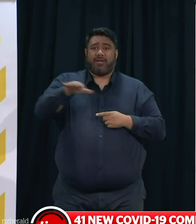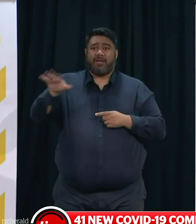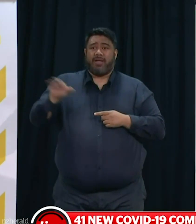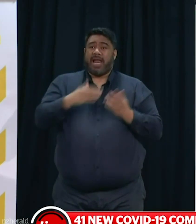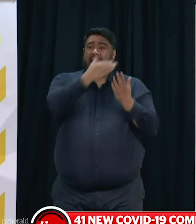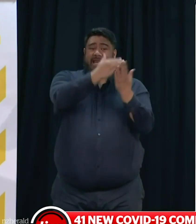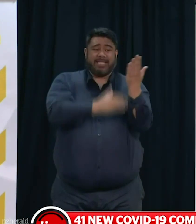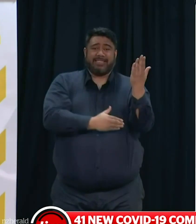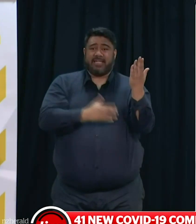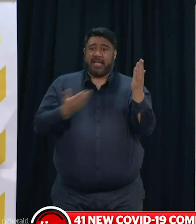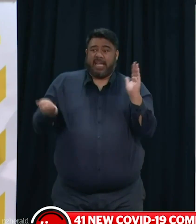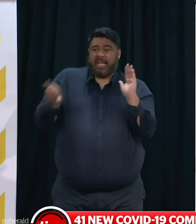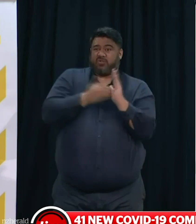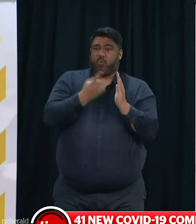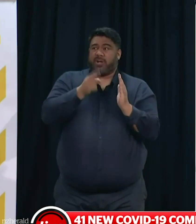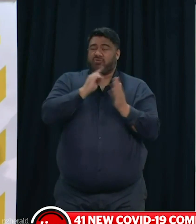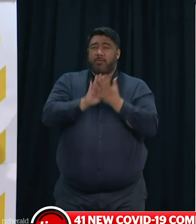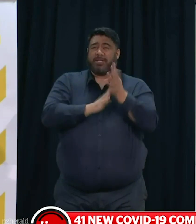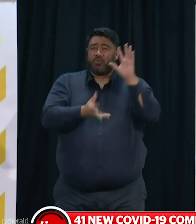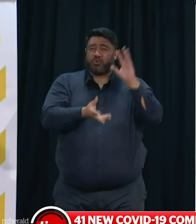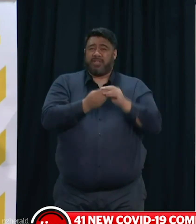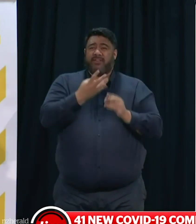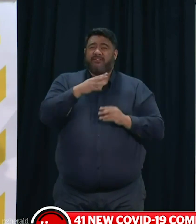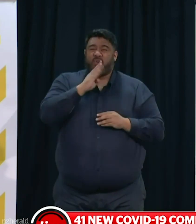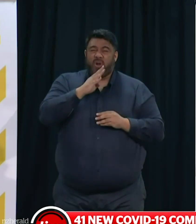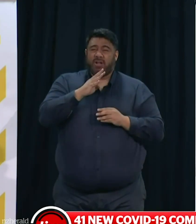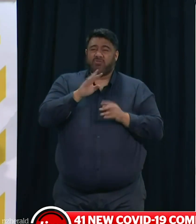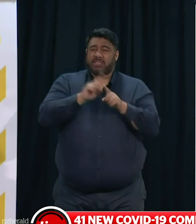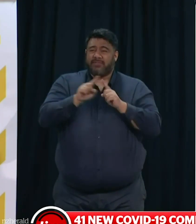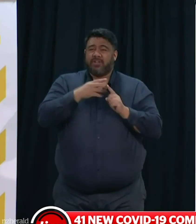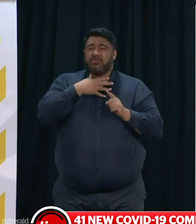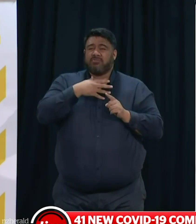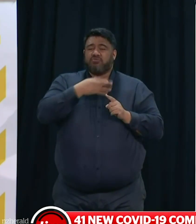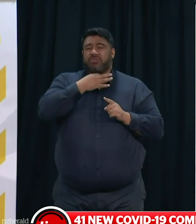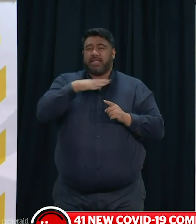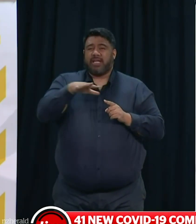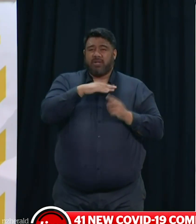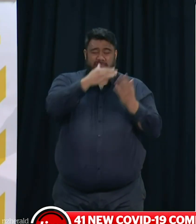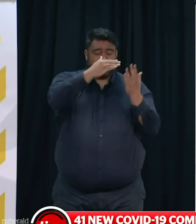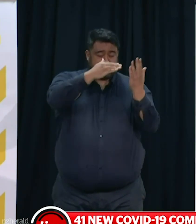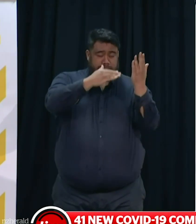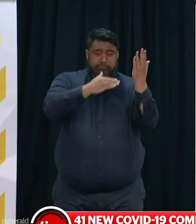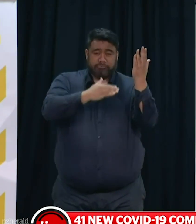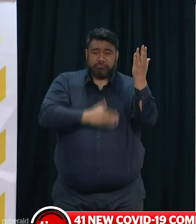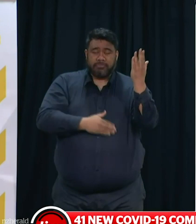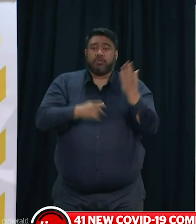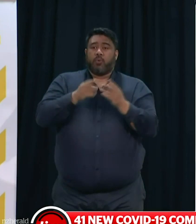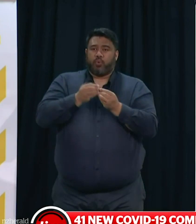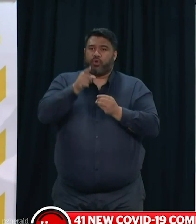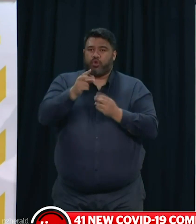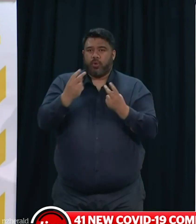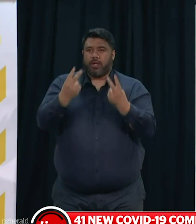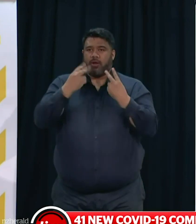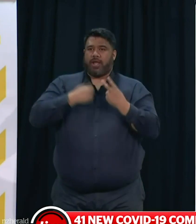locations of interest and now over 400 across the Motu. So I do again encourage people to continually check the Ministry's website.